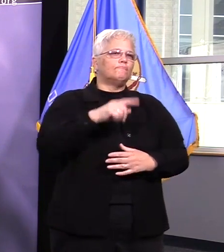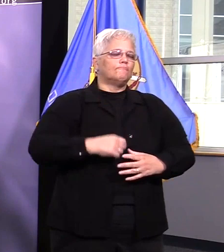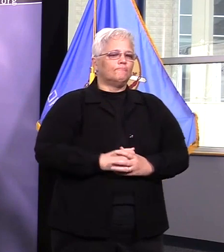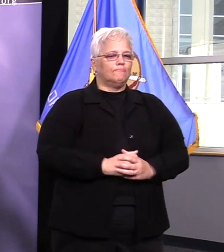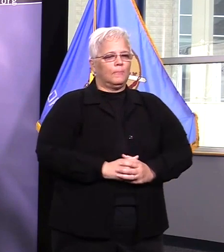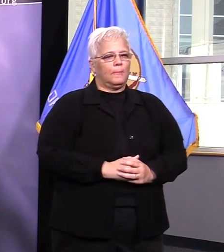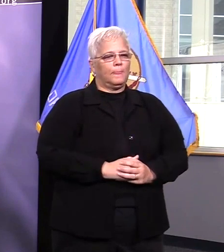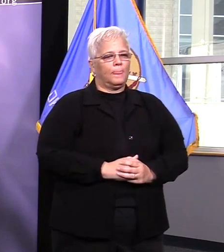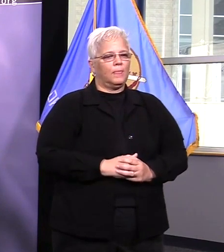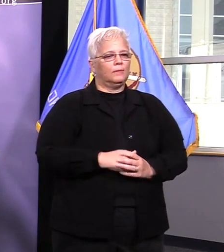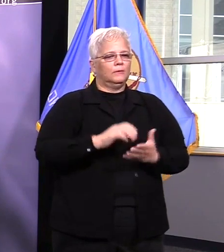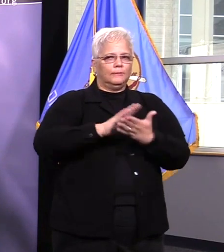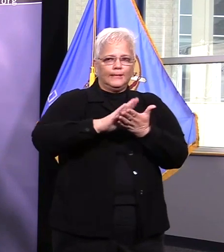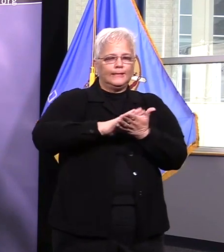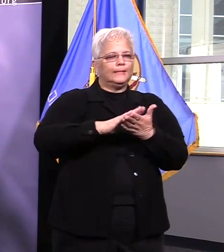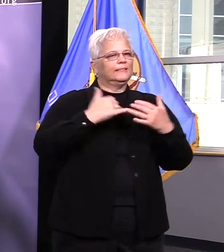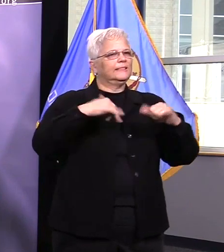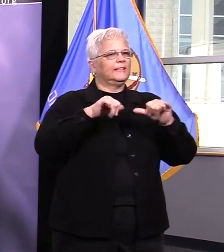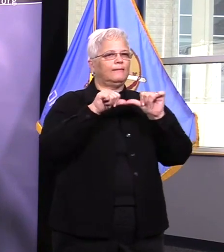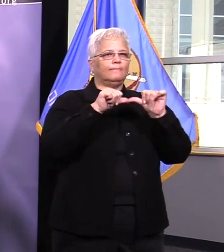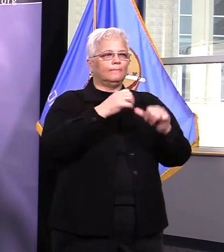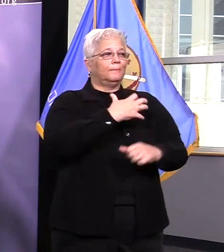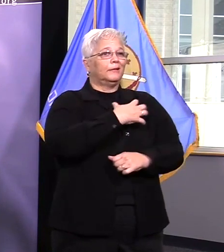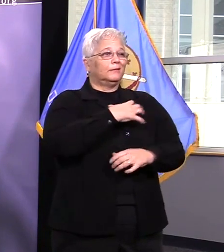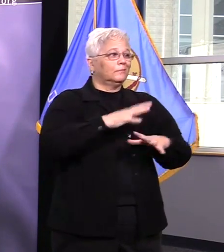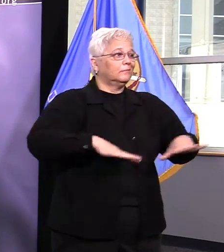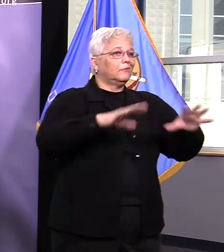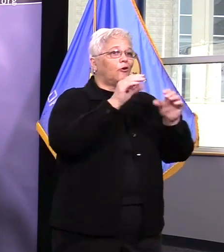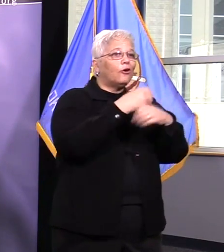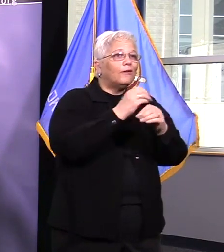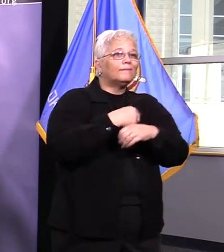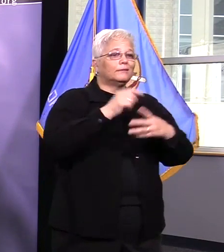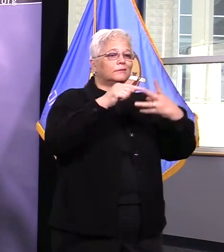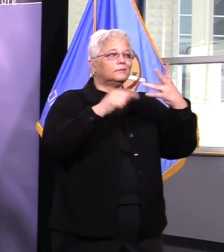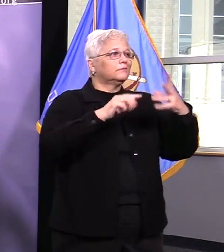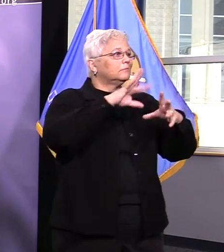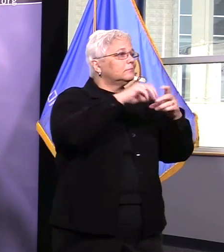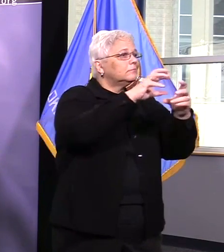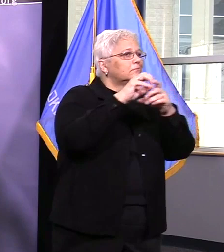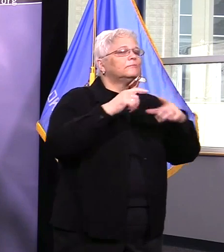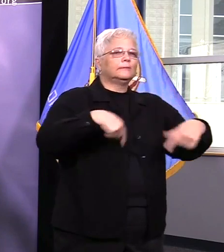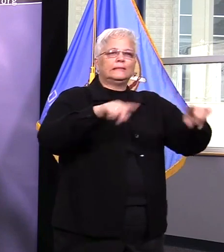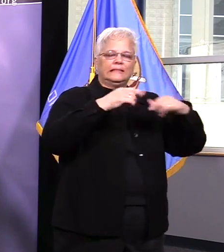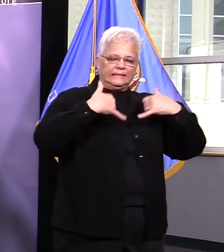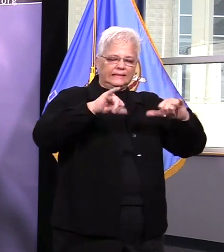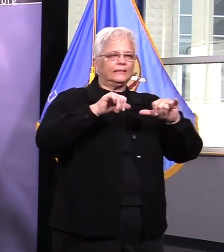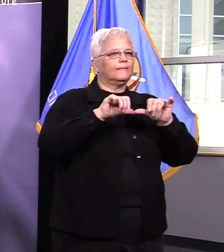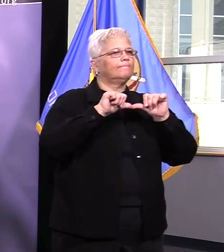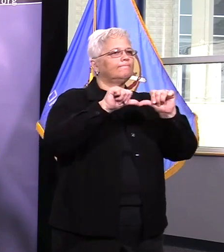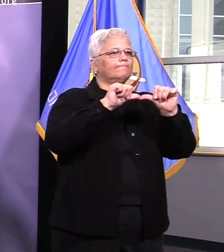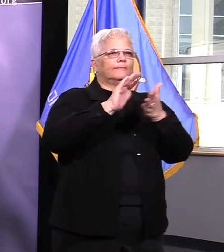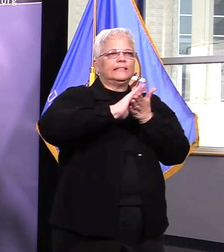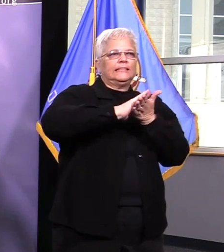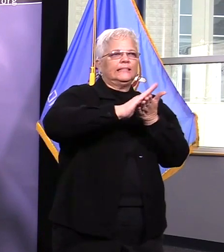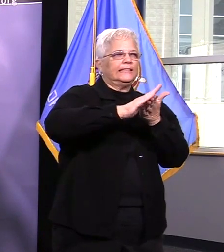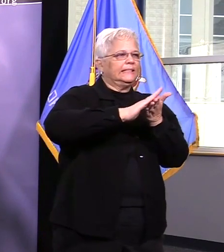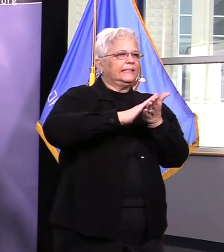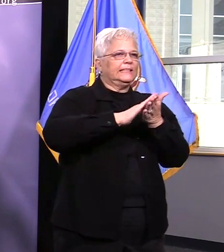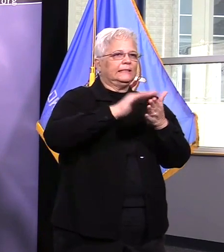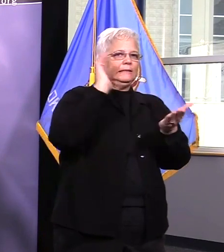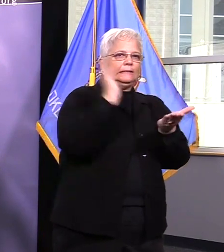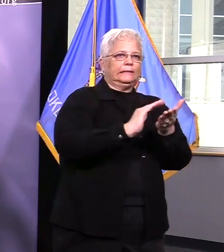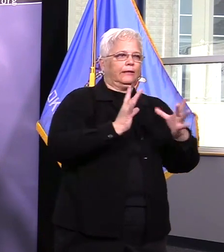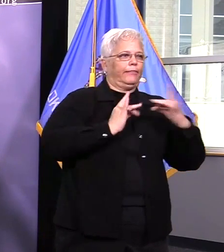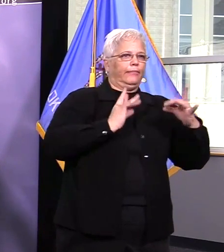we implemented very early on in the jail we have also implemented safety pod measures at intake when we receive a new